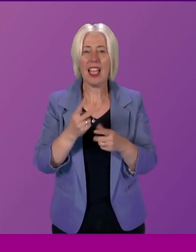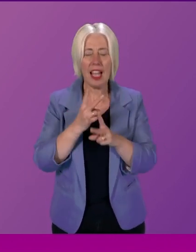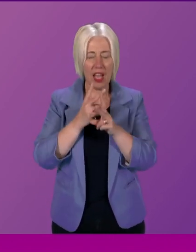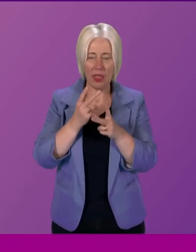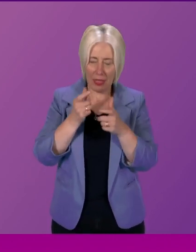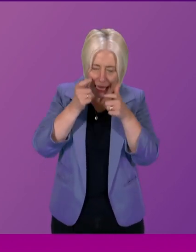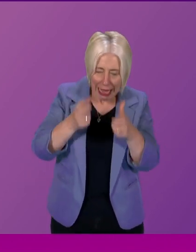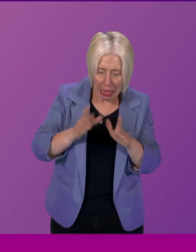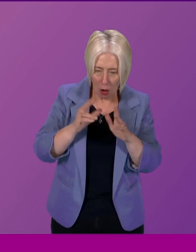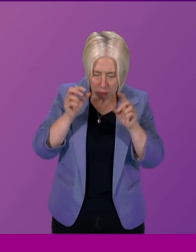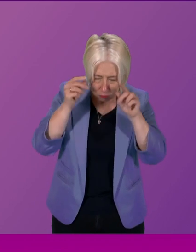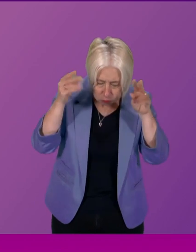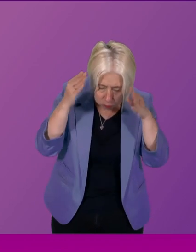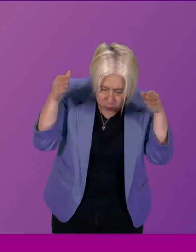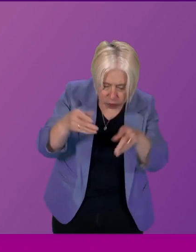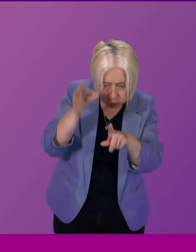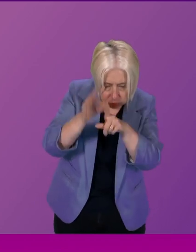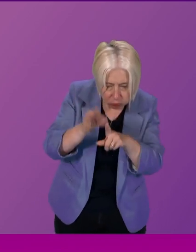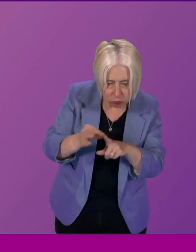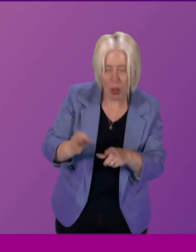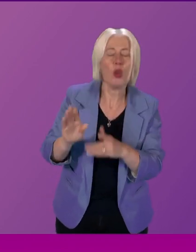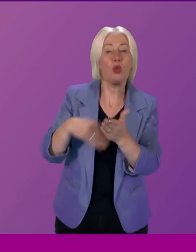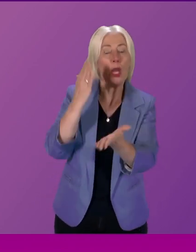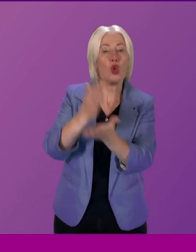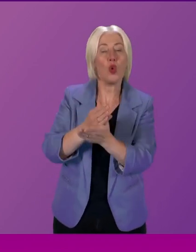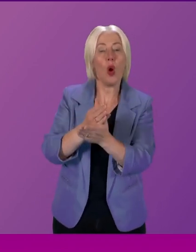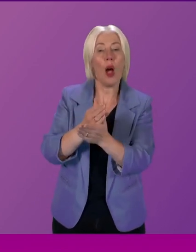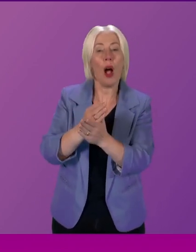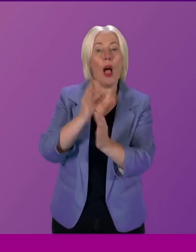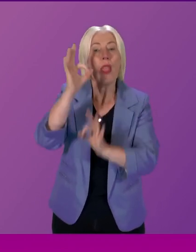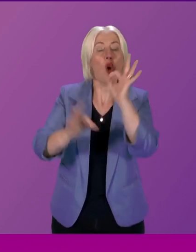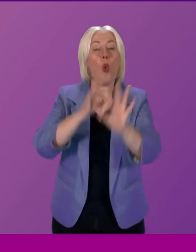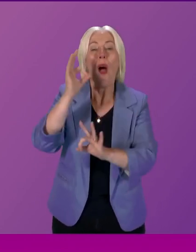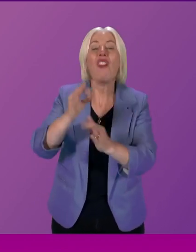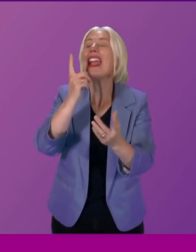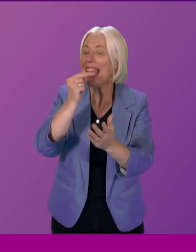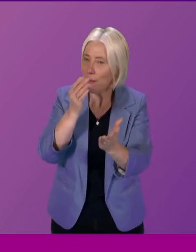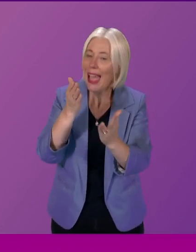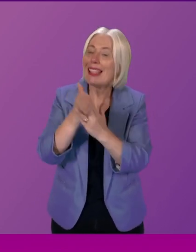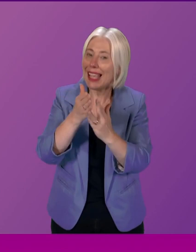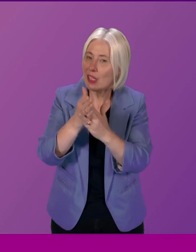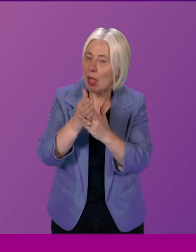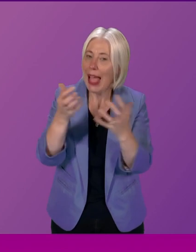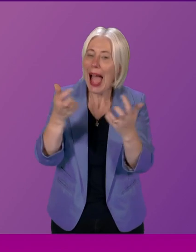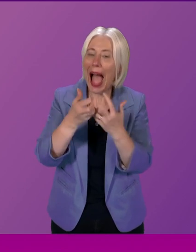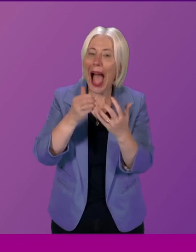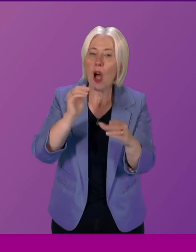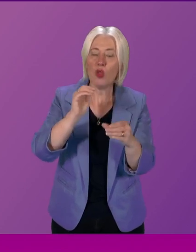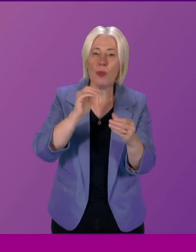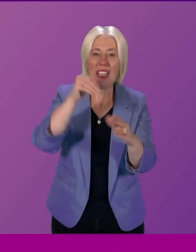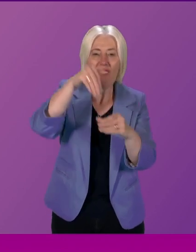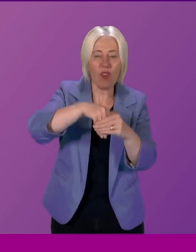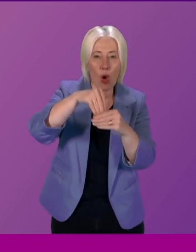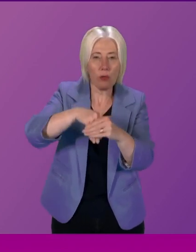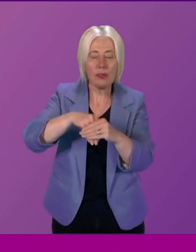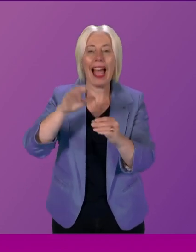attention that was given to ensuring that the inquiry was accessible and that there were different ways for people to take part as well as